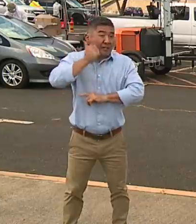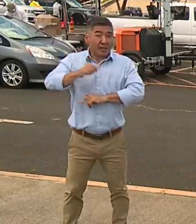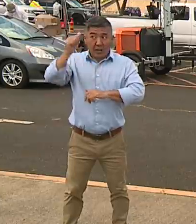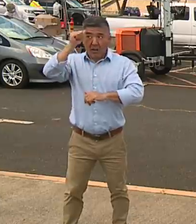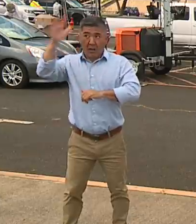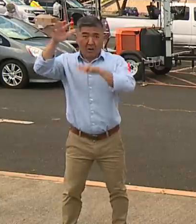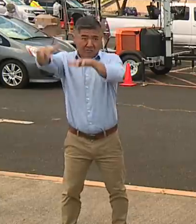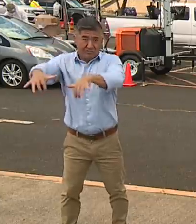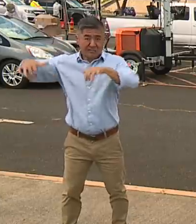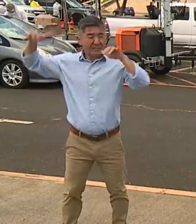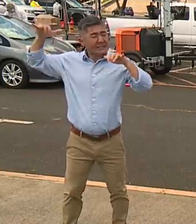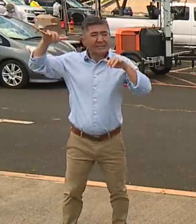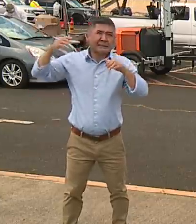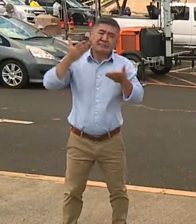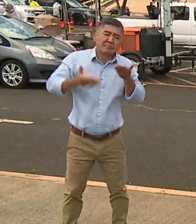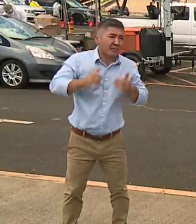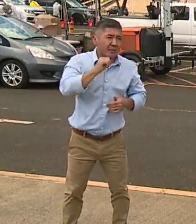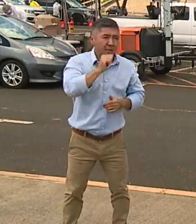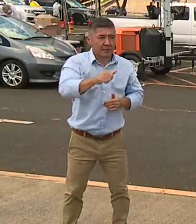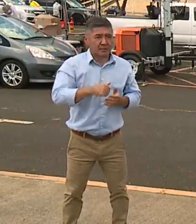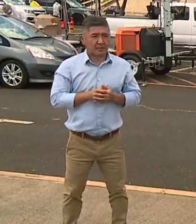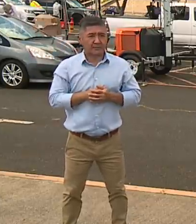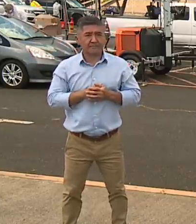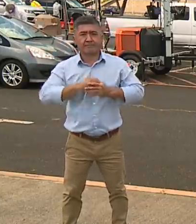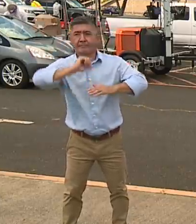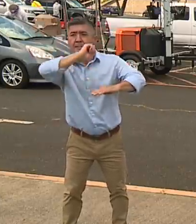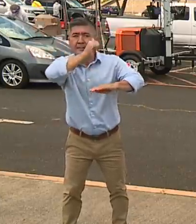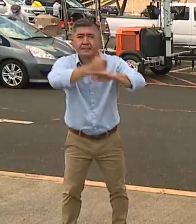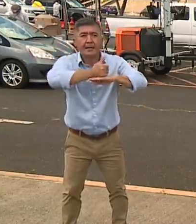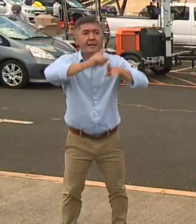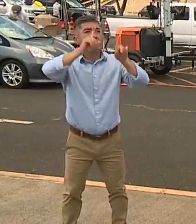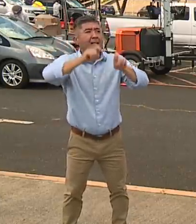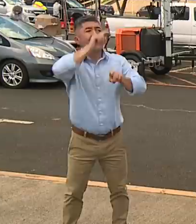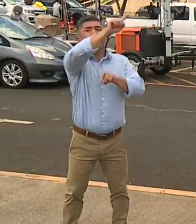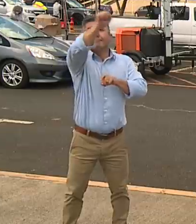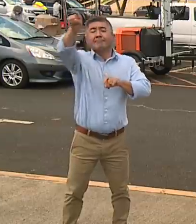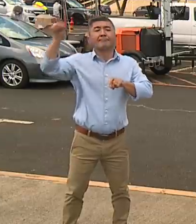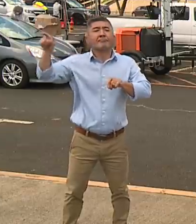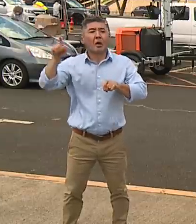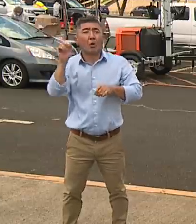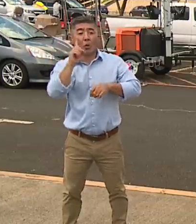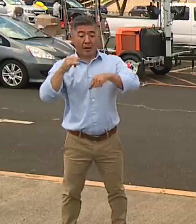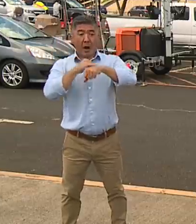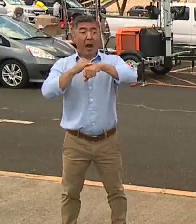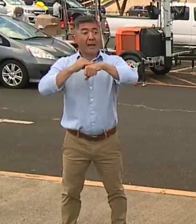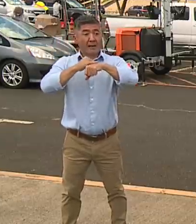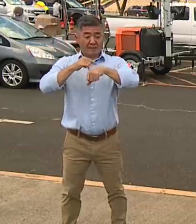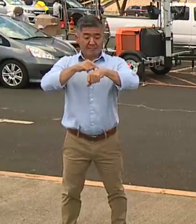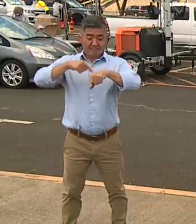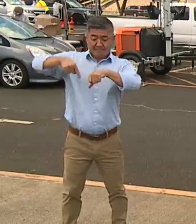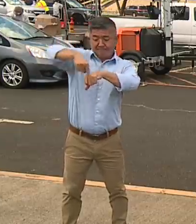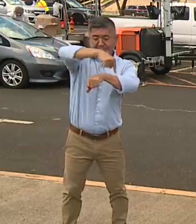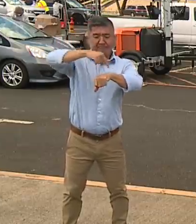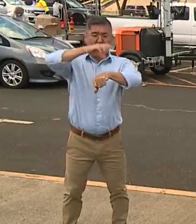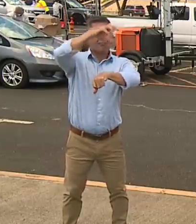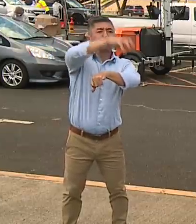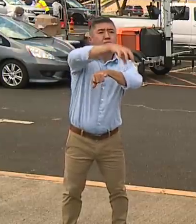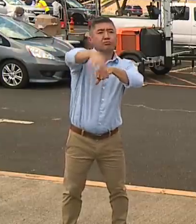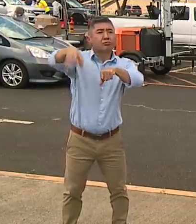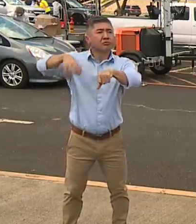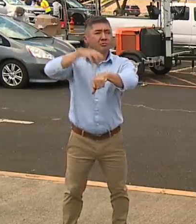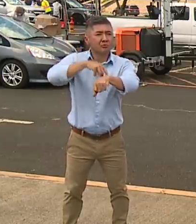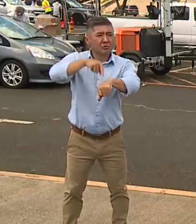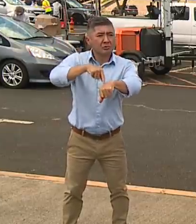goal here is to get testing in other places where testing has not been done. And Aloha Stadium is a great venue for a lot of people coming,